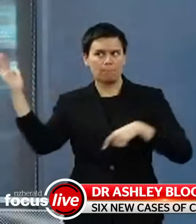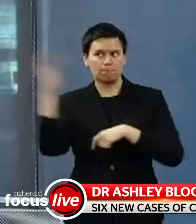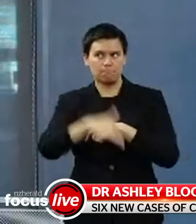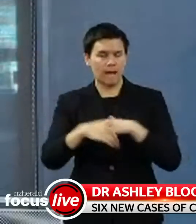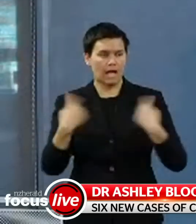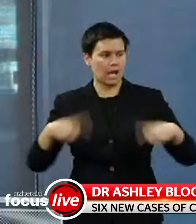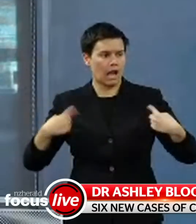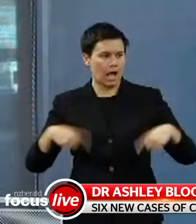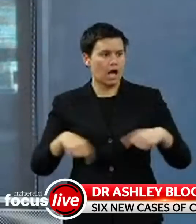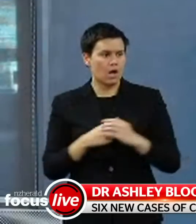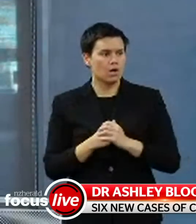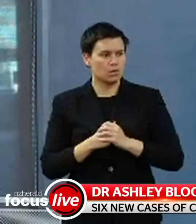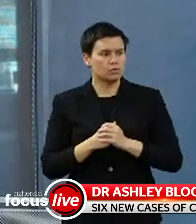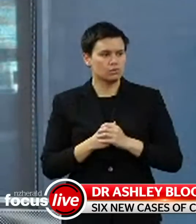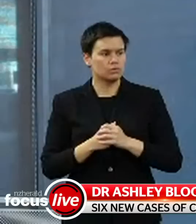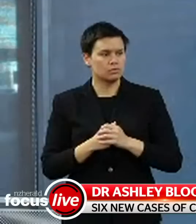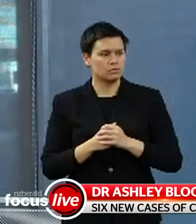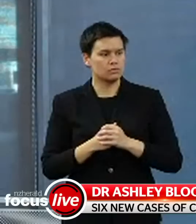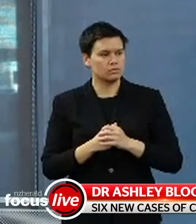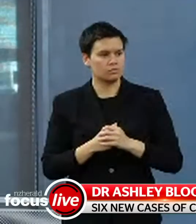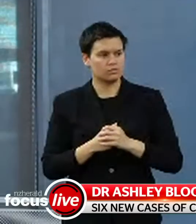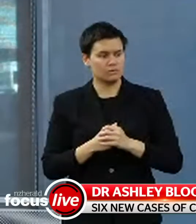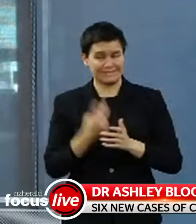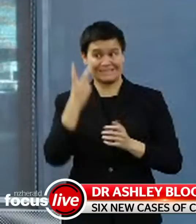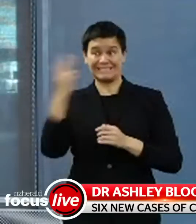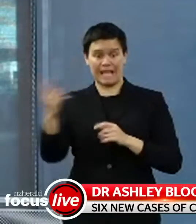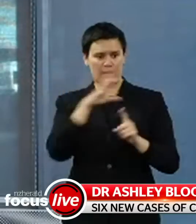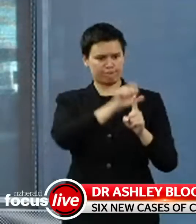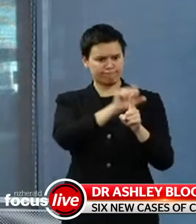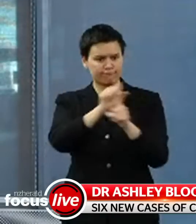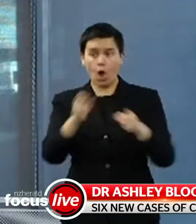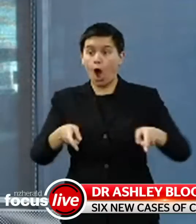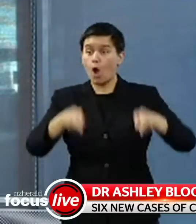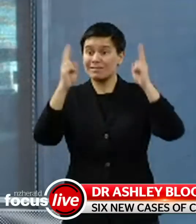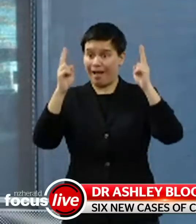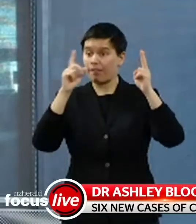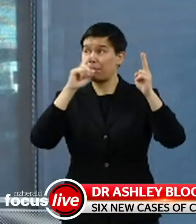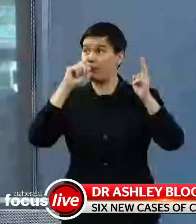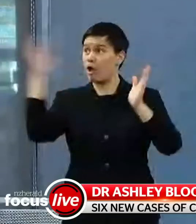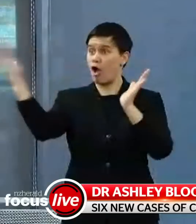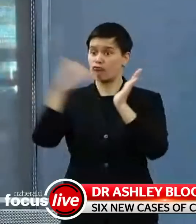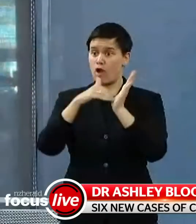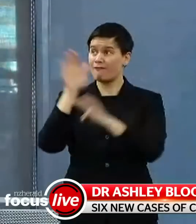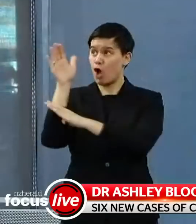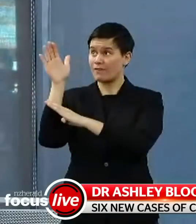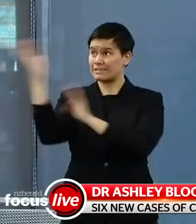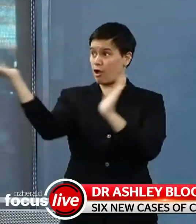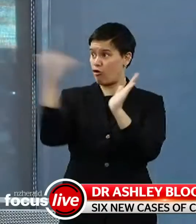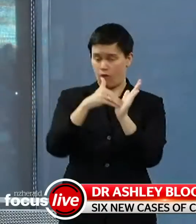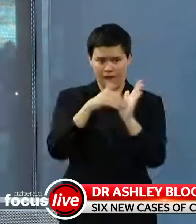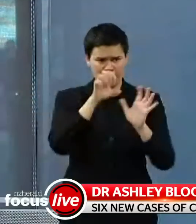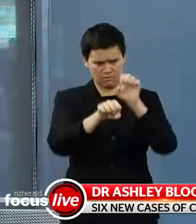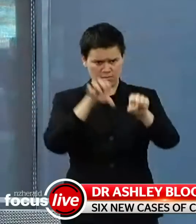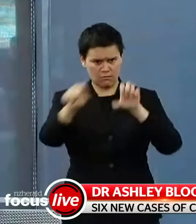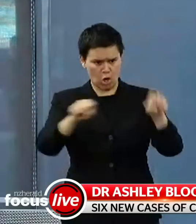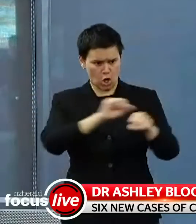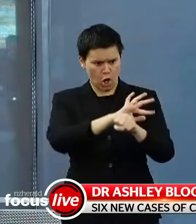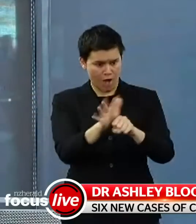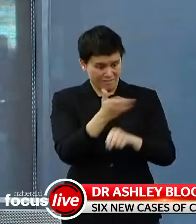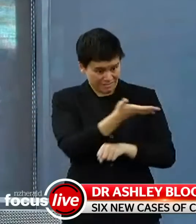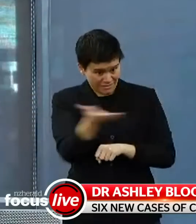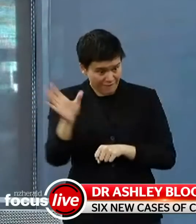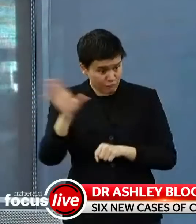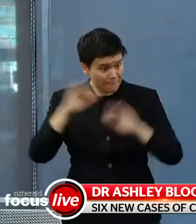is a very, um, high and increasing rate of infection in India. And, um, you will be reading about that.